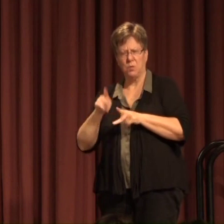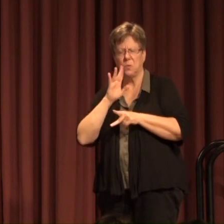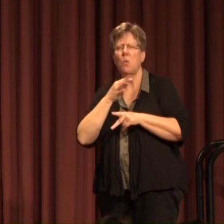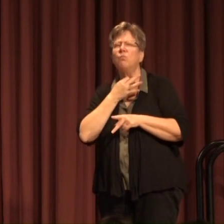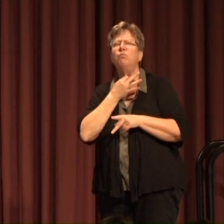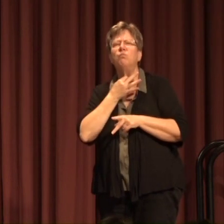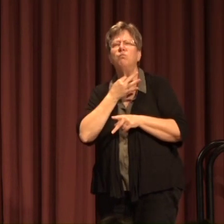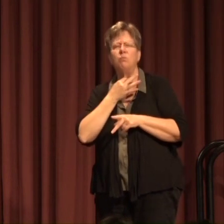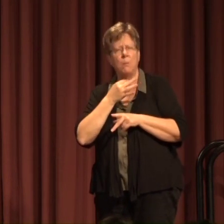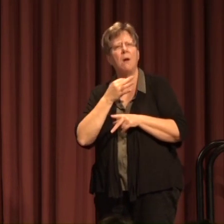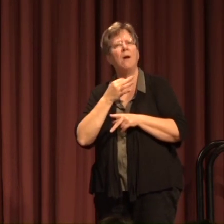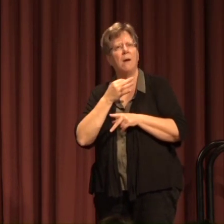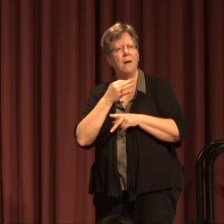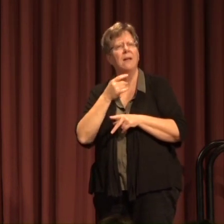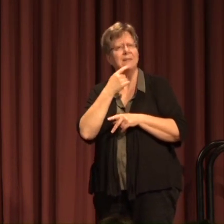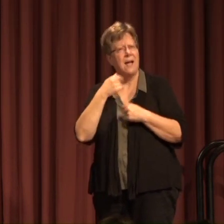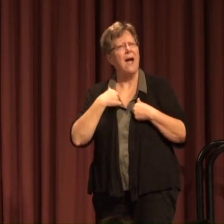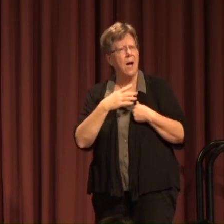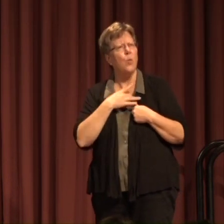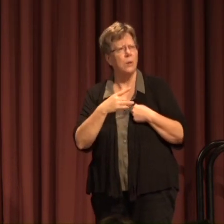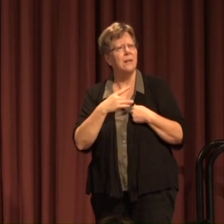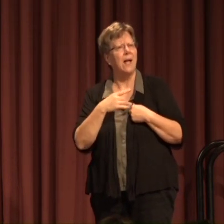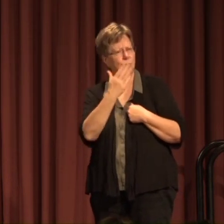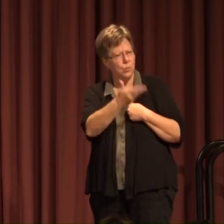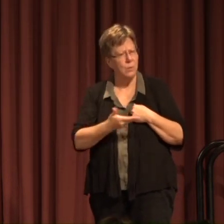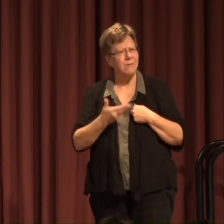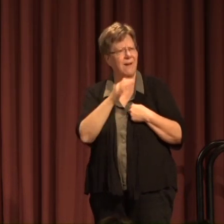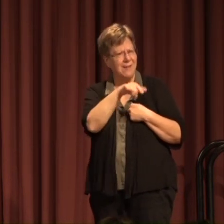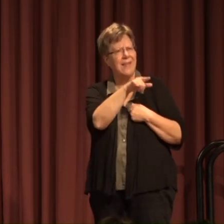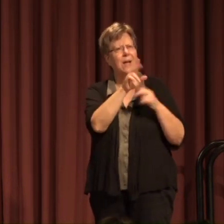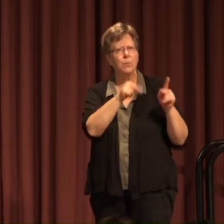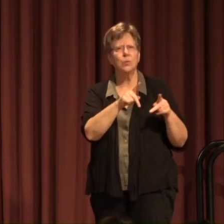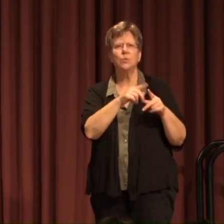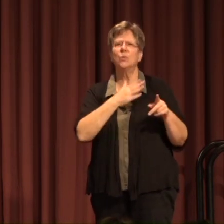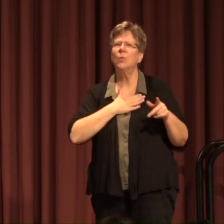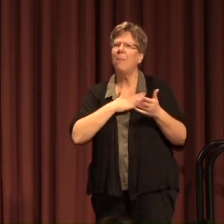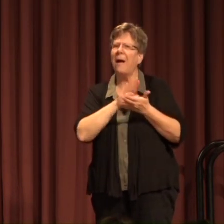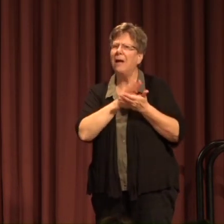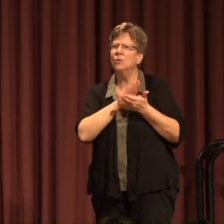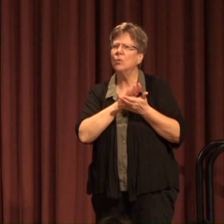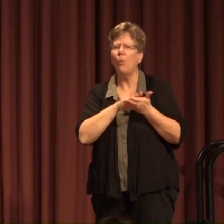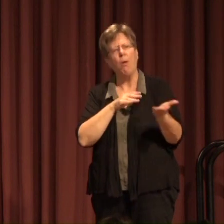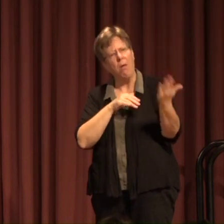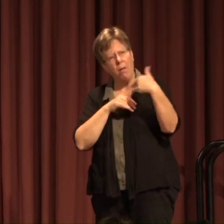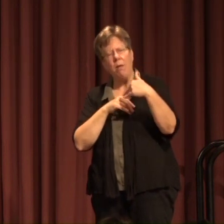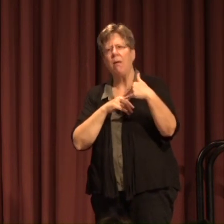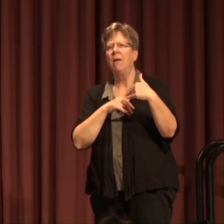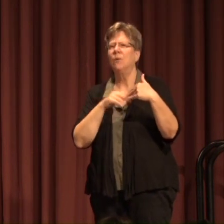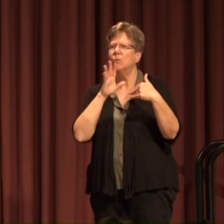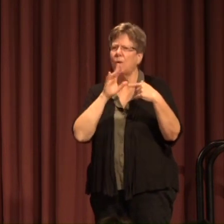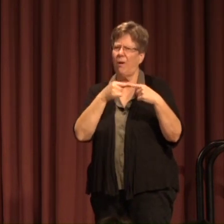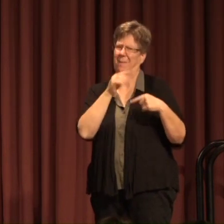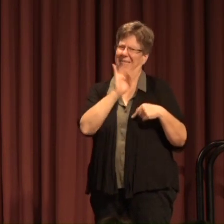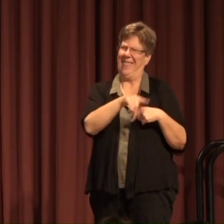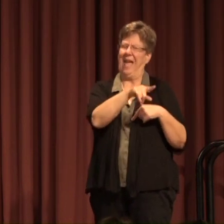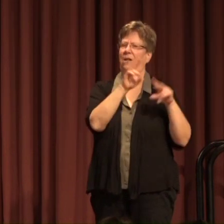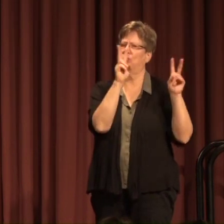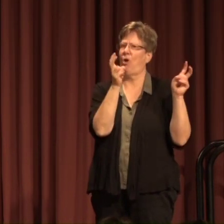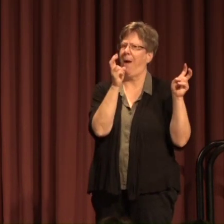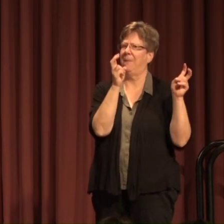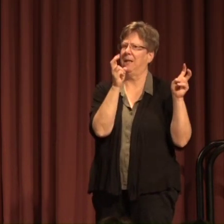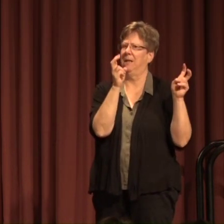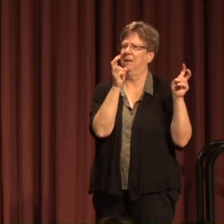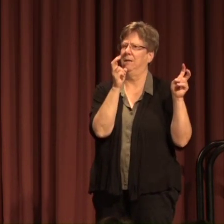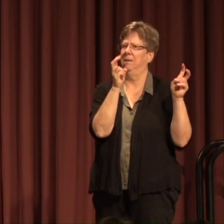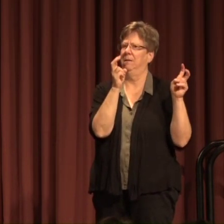that is a person I would like to invite To my school To speak on that topic And come